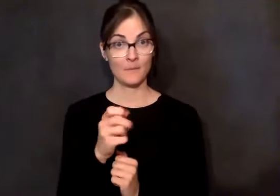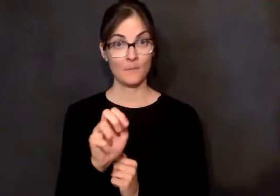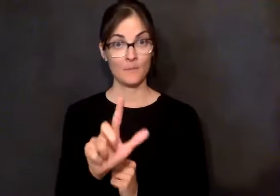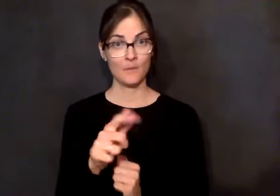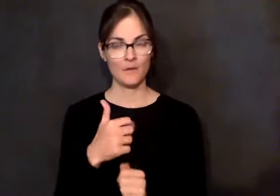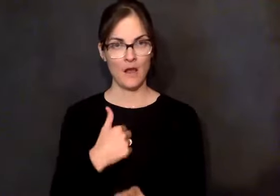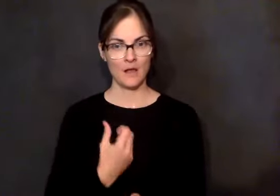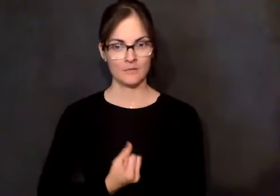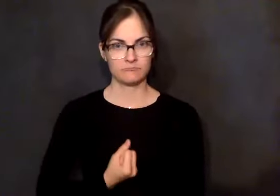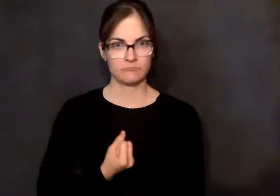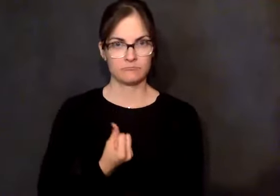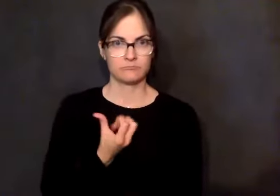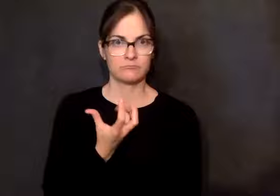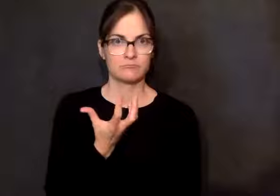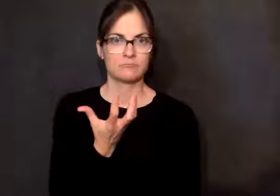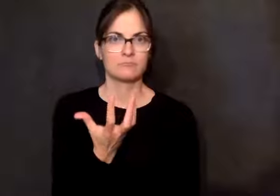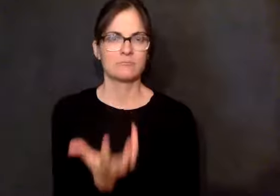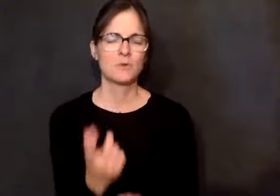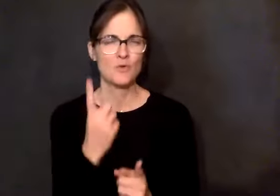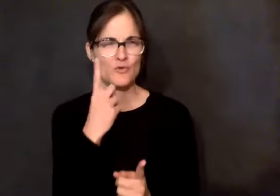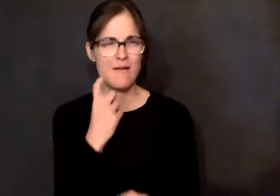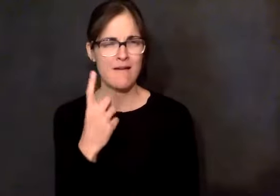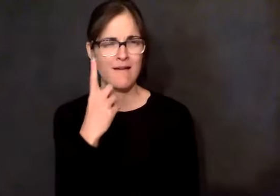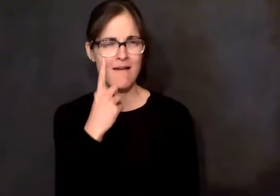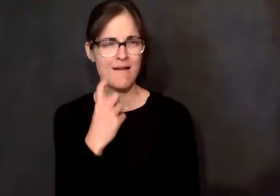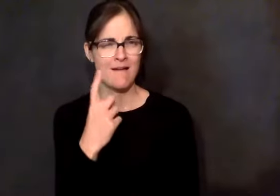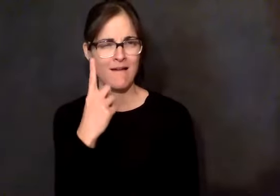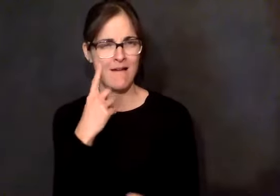And this is what my sponsor did. He just said, stand up.